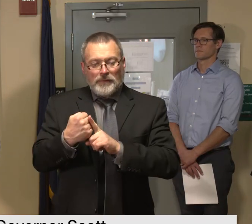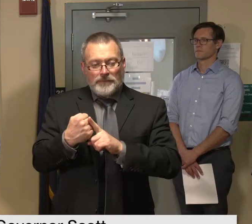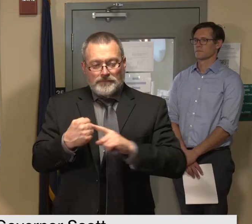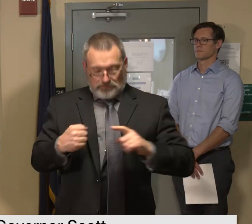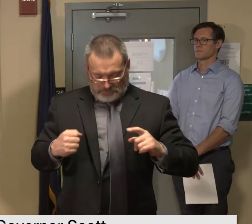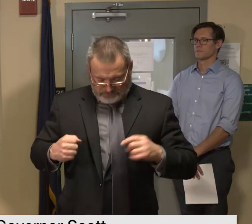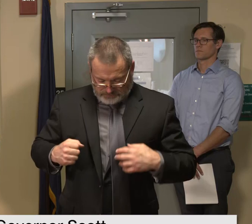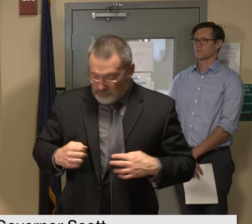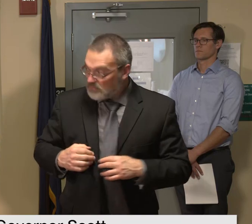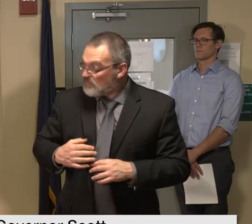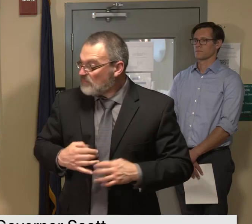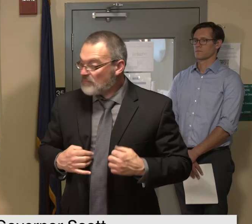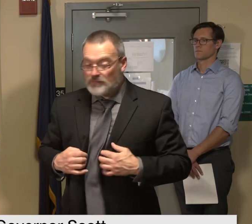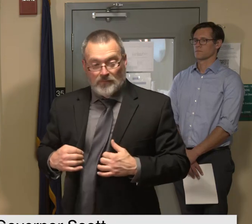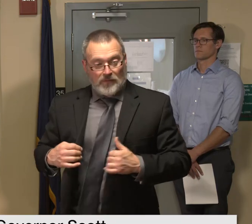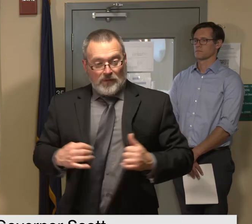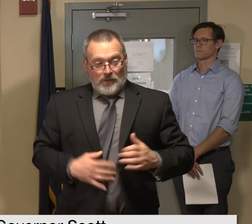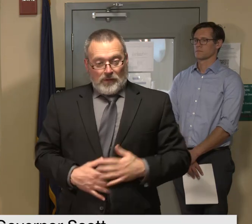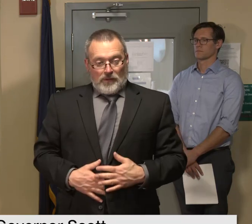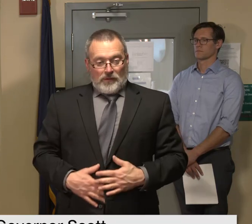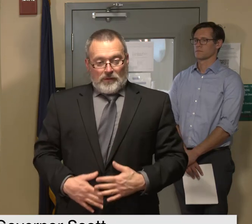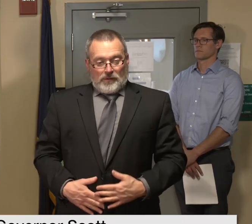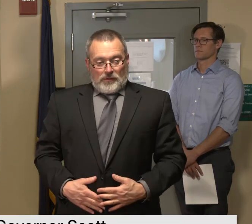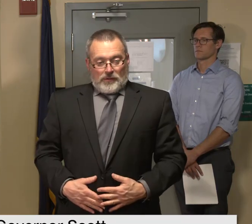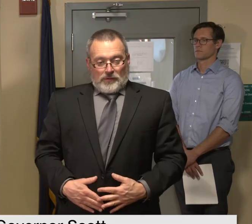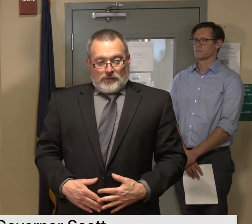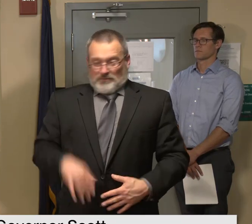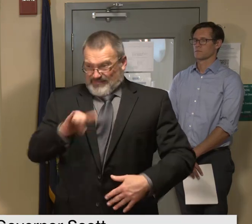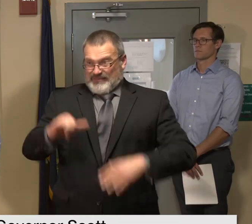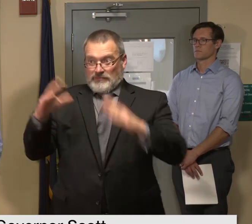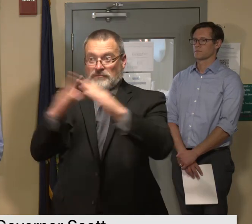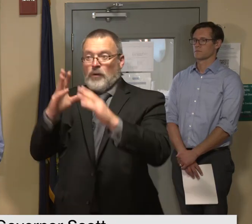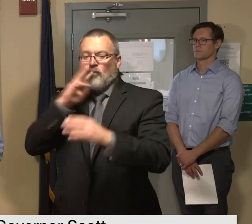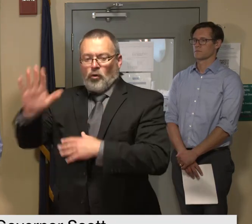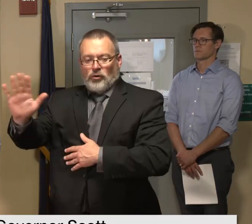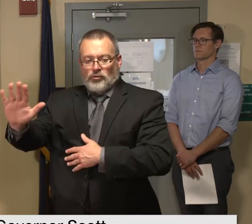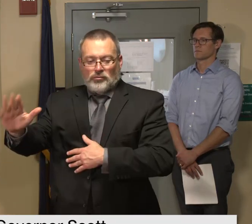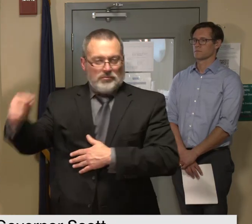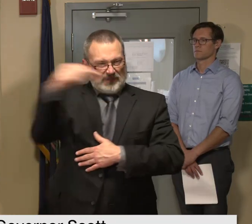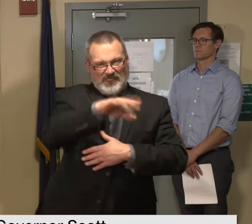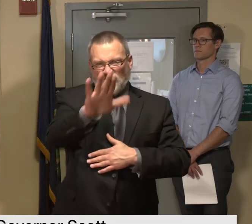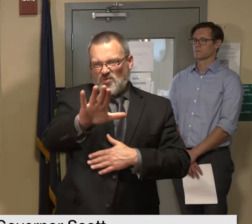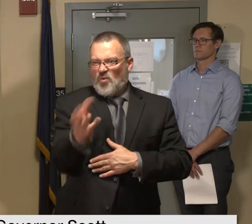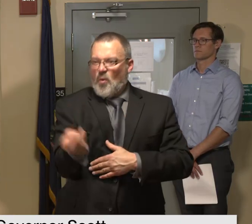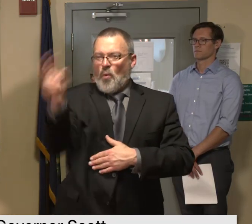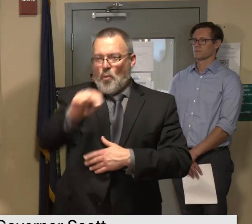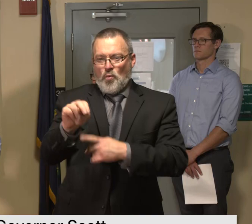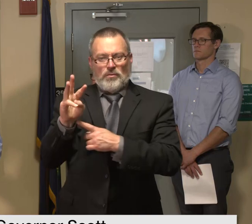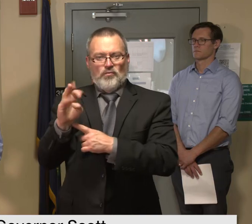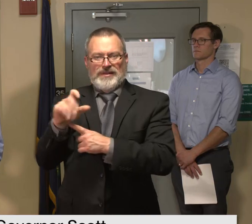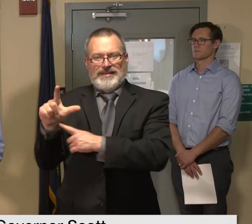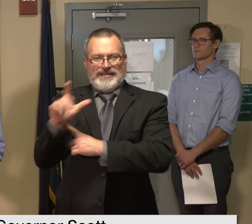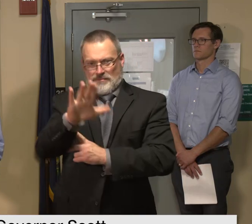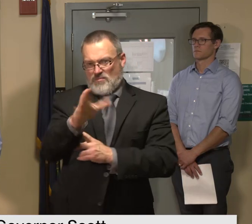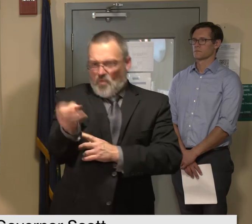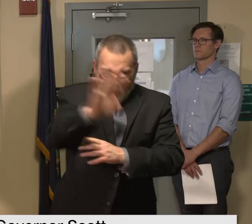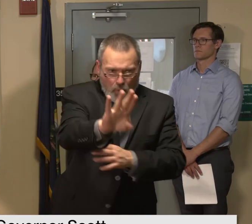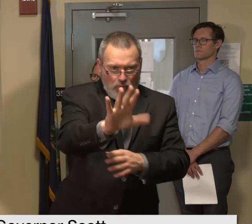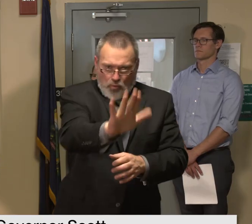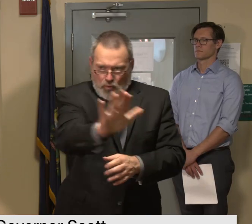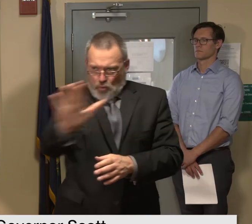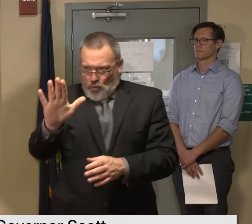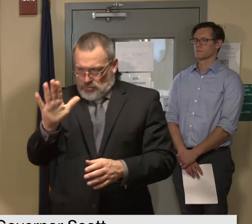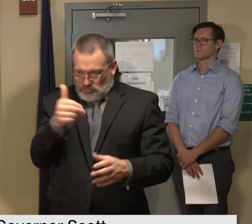for people on municipal water supplies this is for those on wells if that